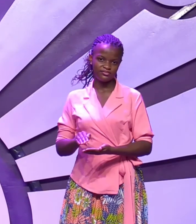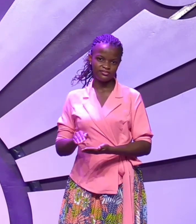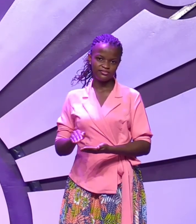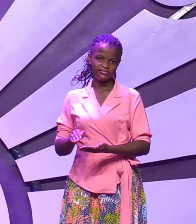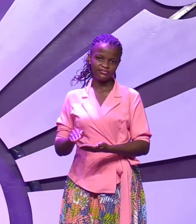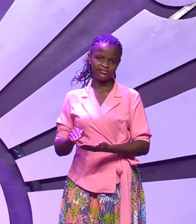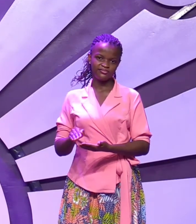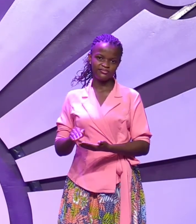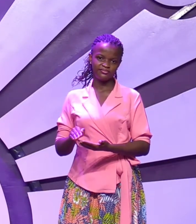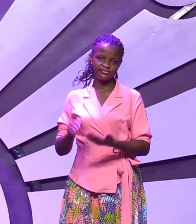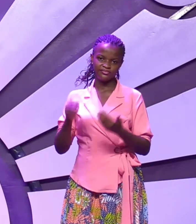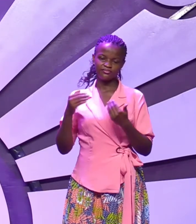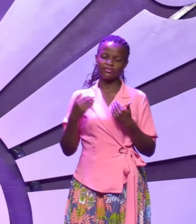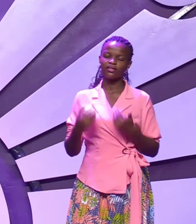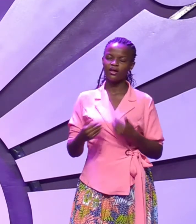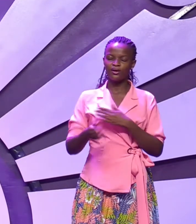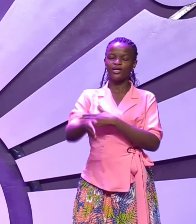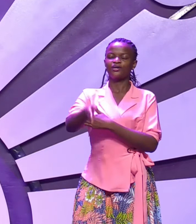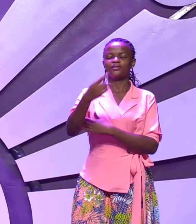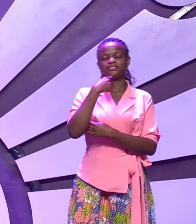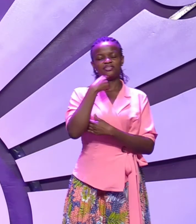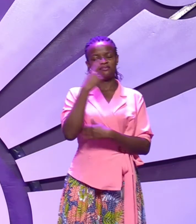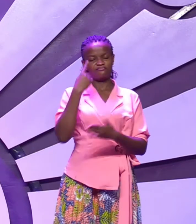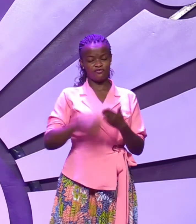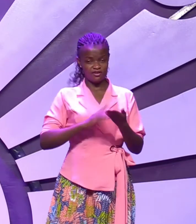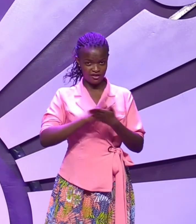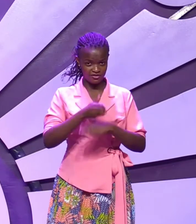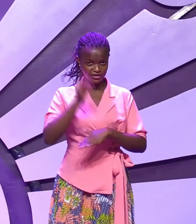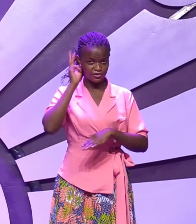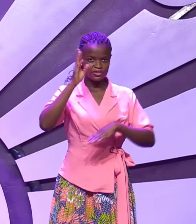he says you will not take Israel into the promised land.